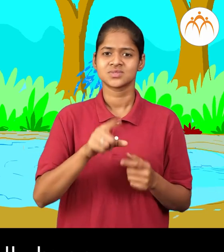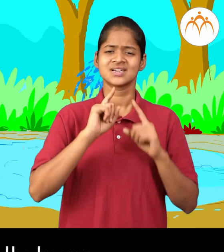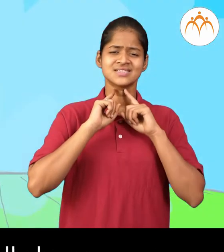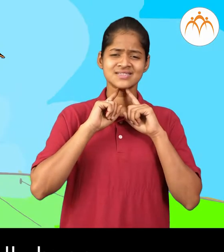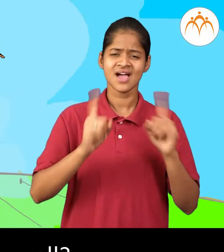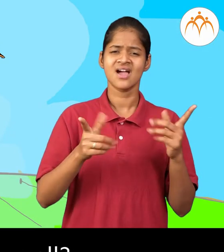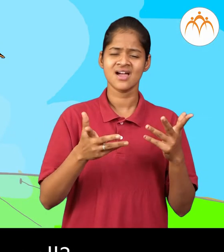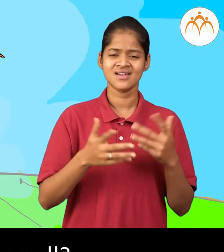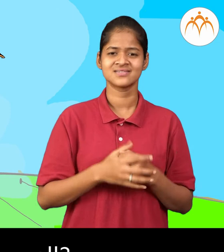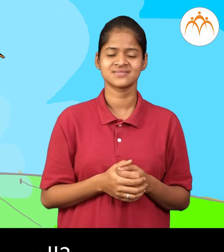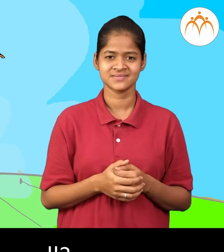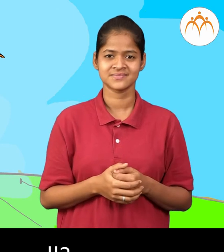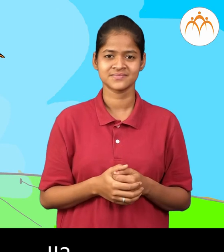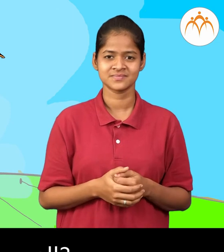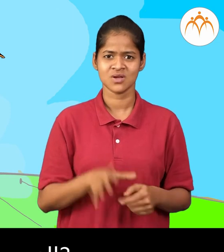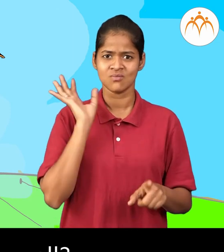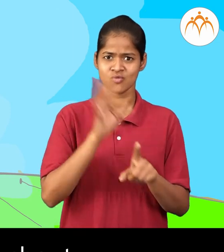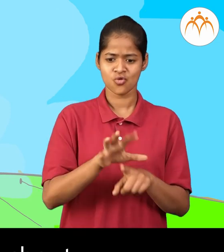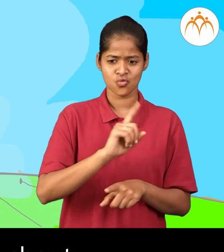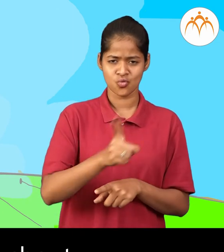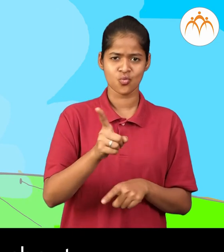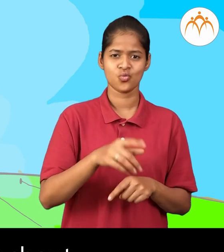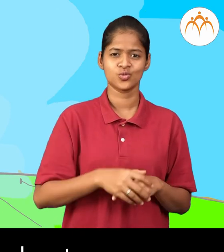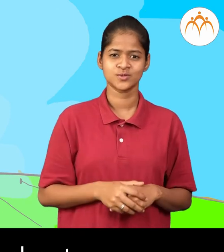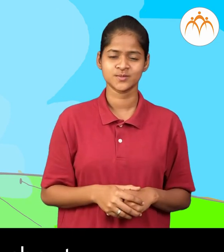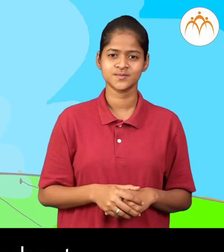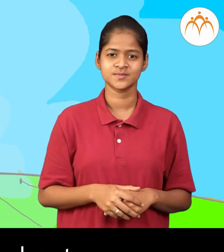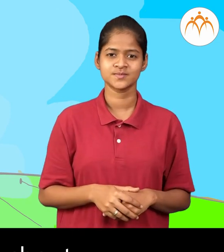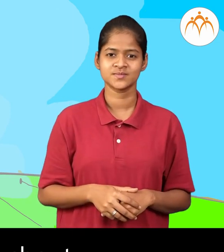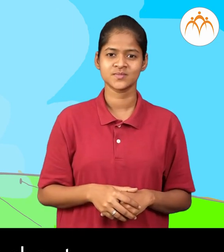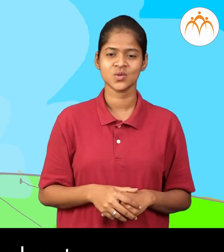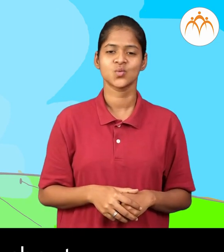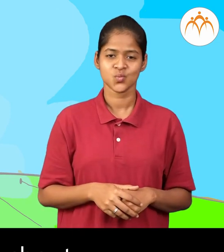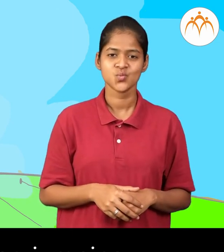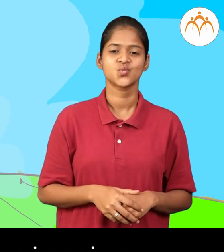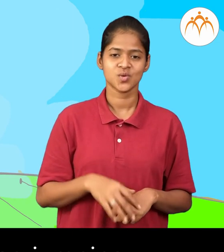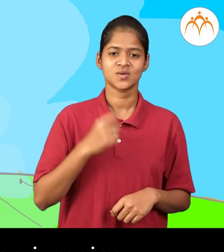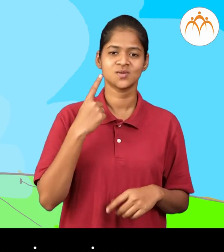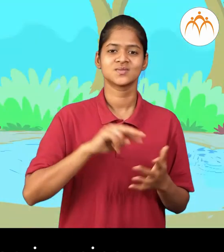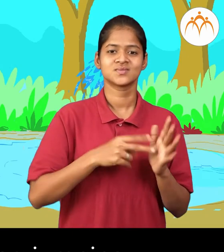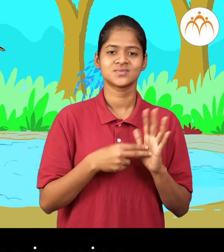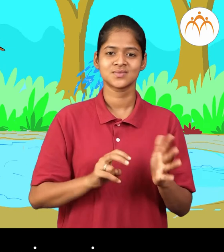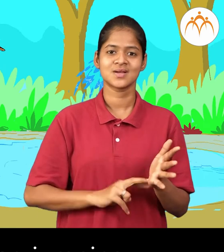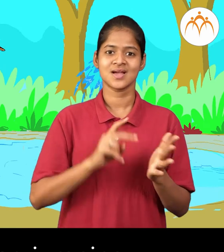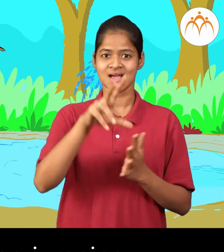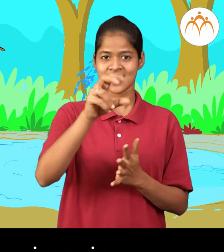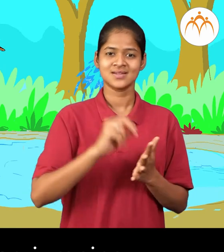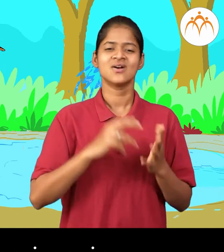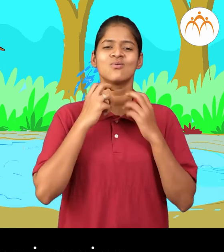Why did you yell? Please don't shout. Oh, it is only a frog